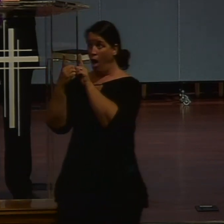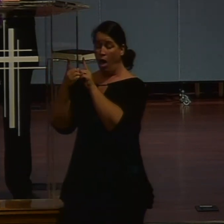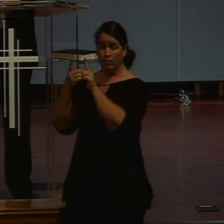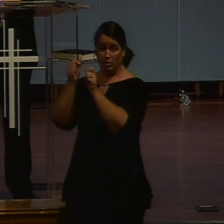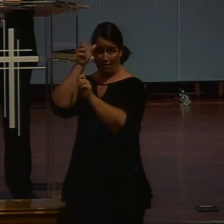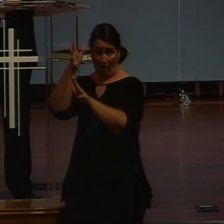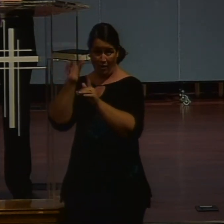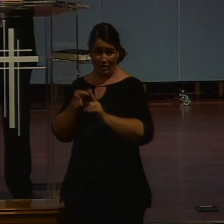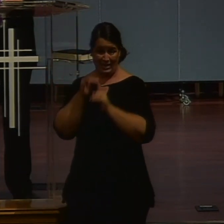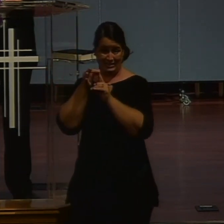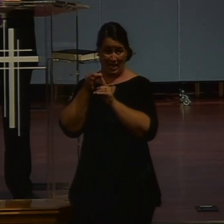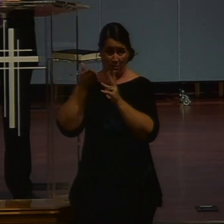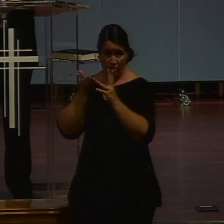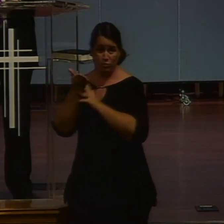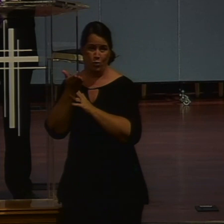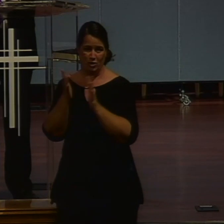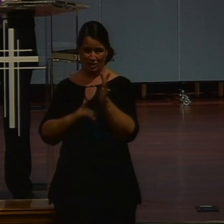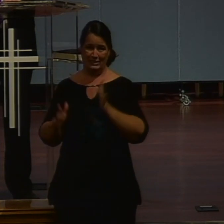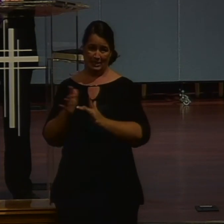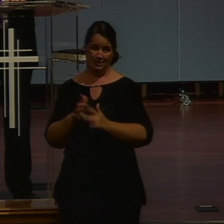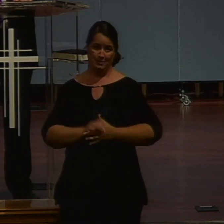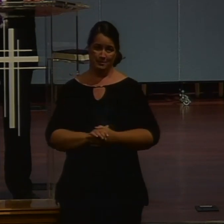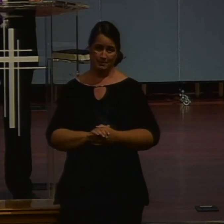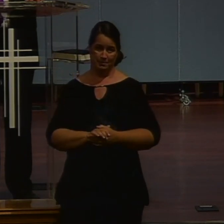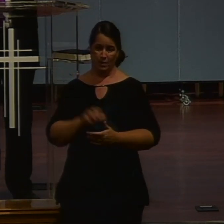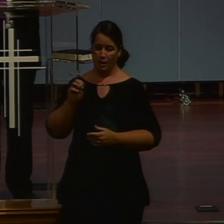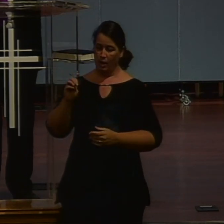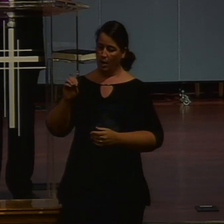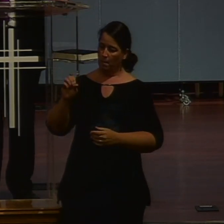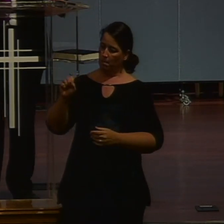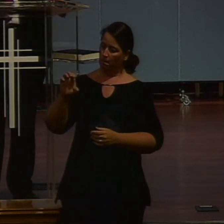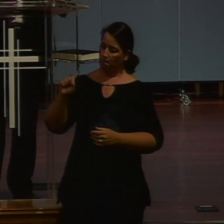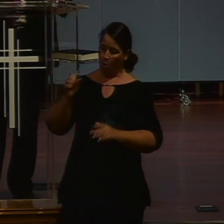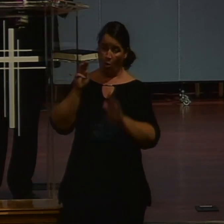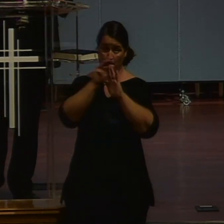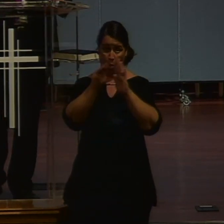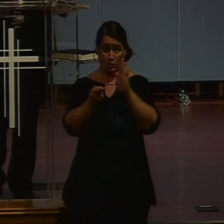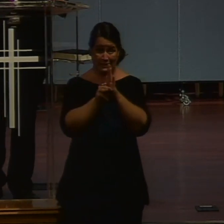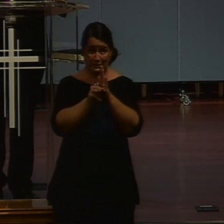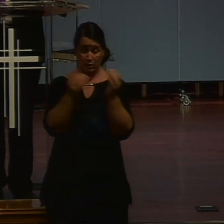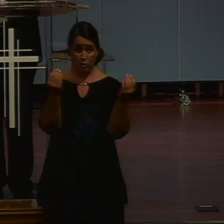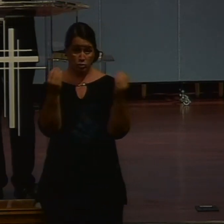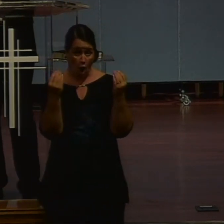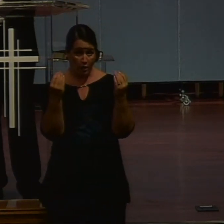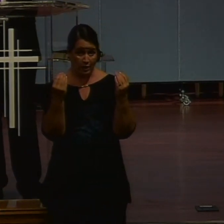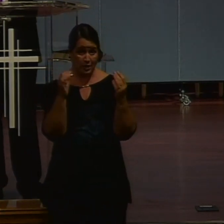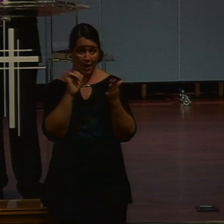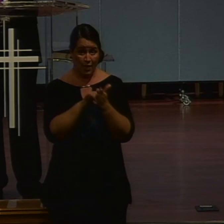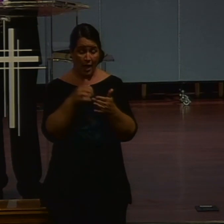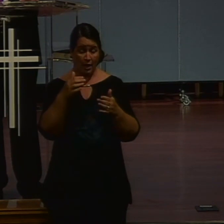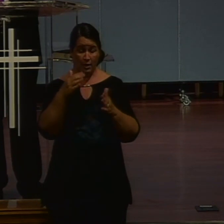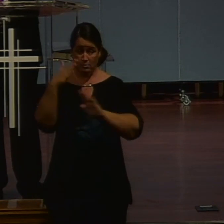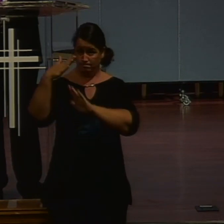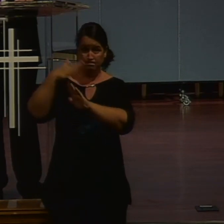through me. And again. Moses taught us. Through the Lord. Worship his job one. I mean. When Jesus. It's a